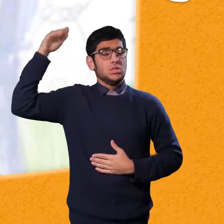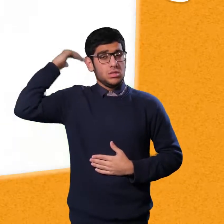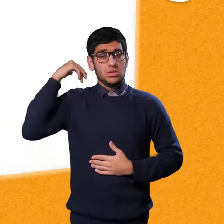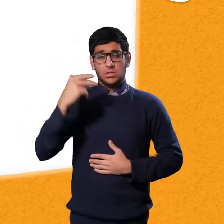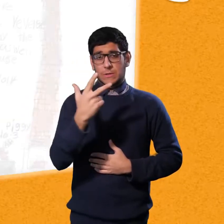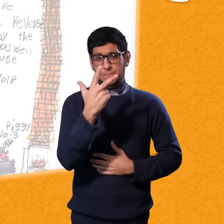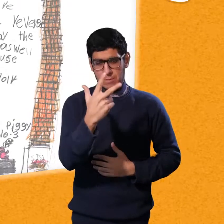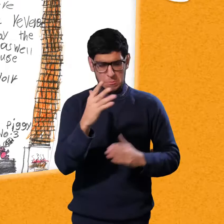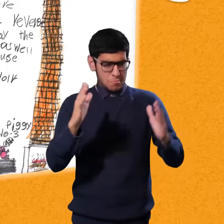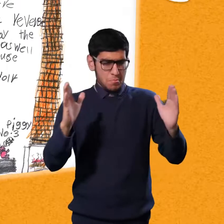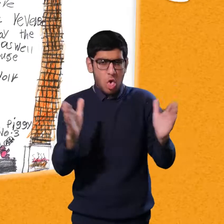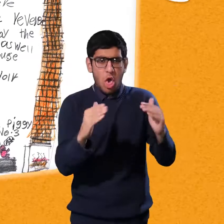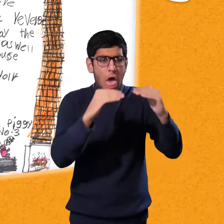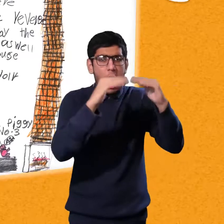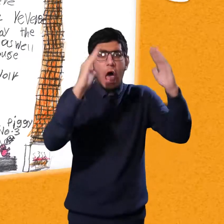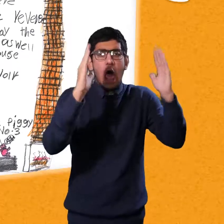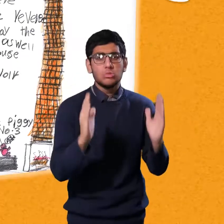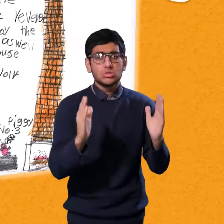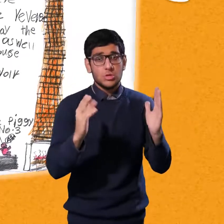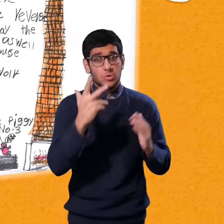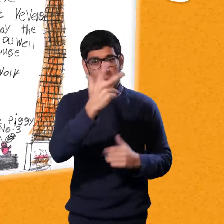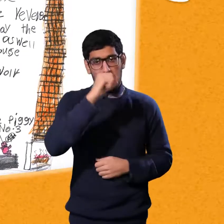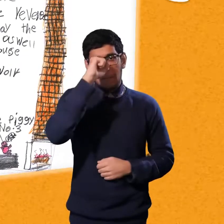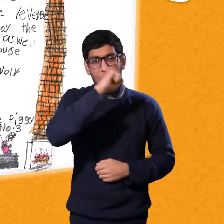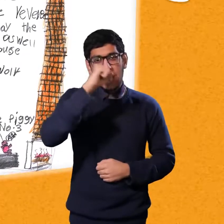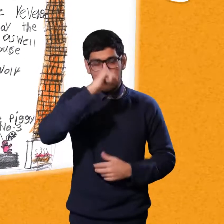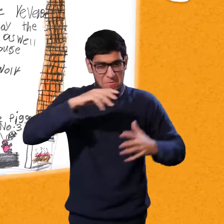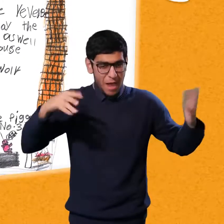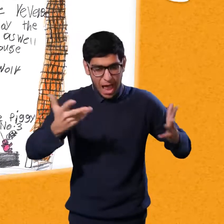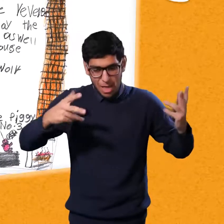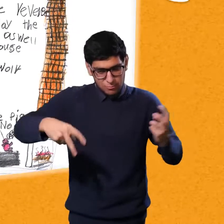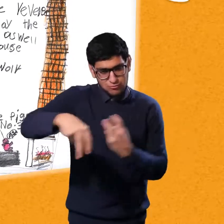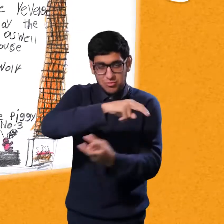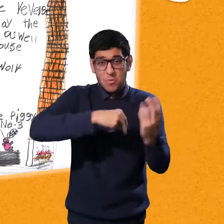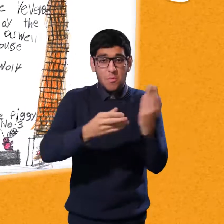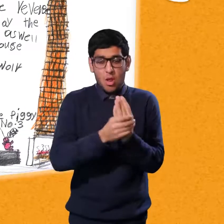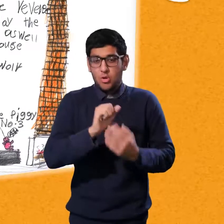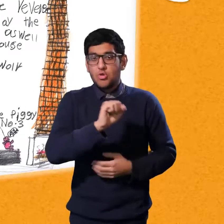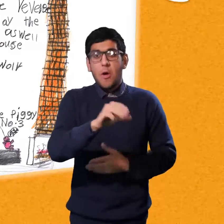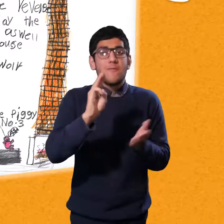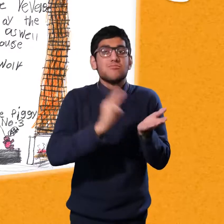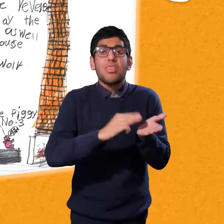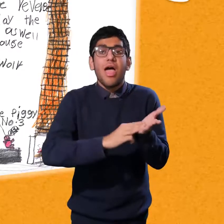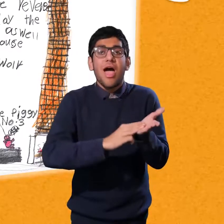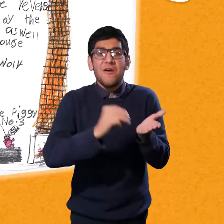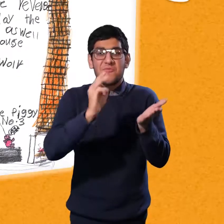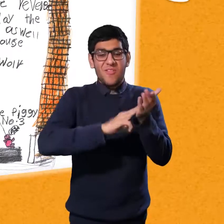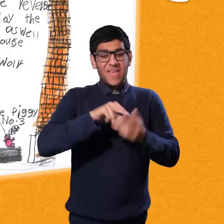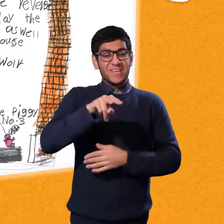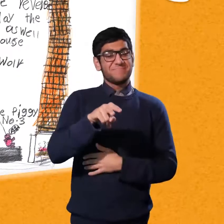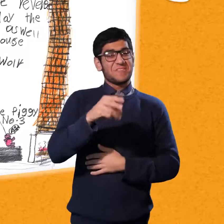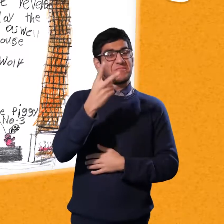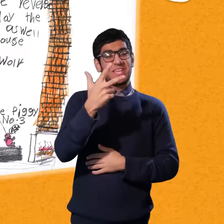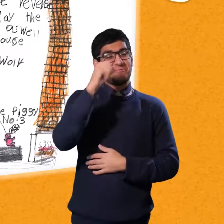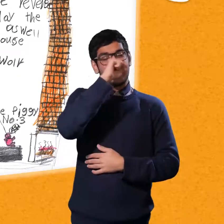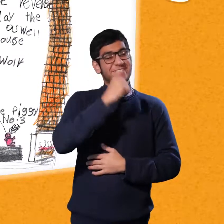Once upon a time there were three little pigs and they lived in a small house. They'd run around